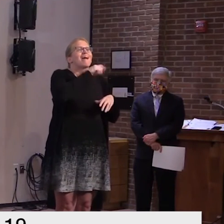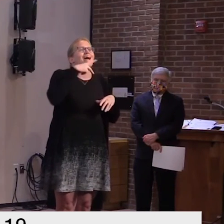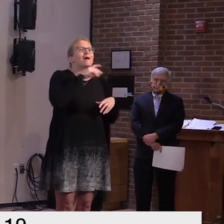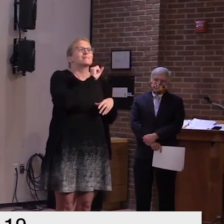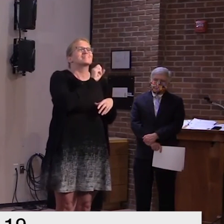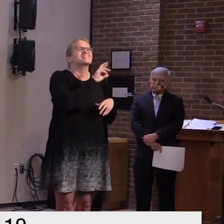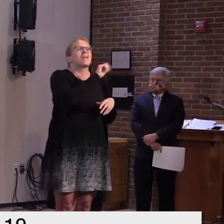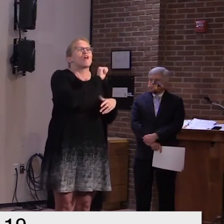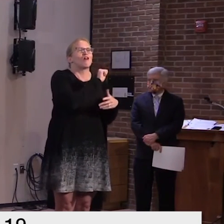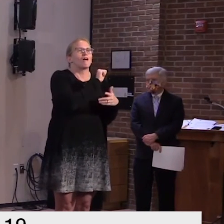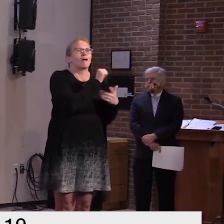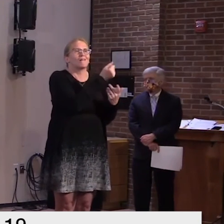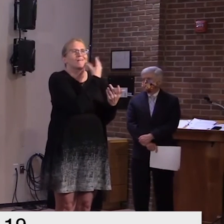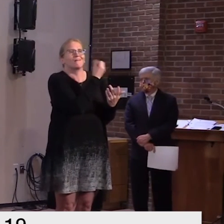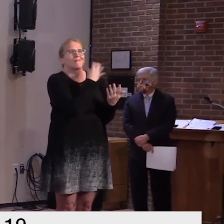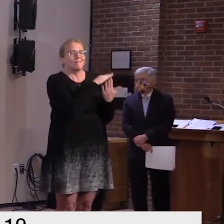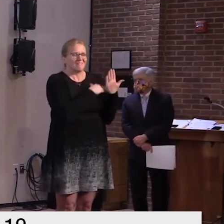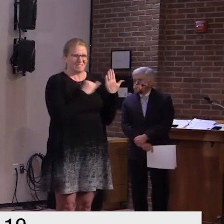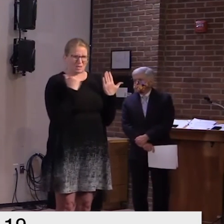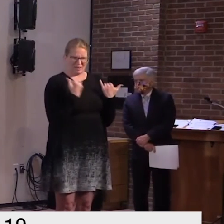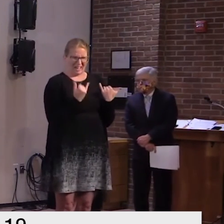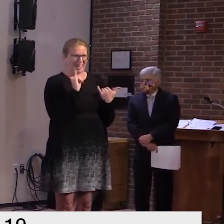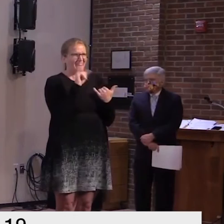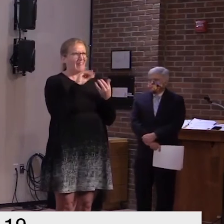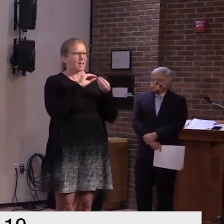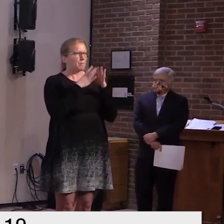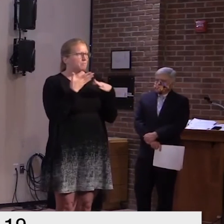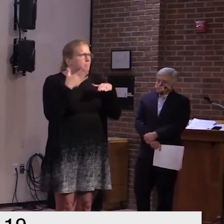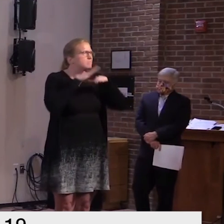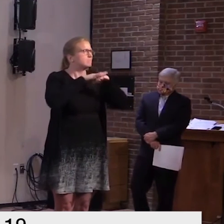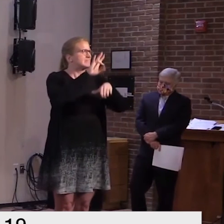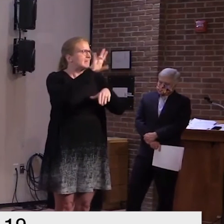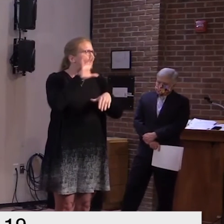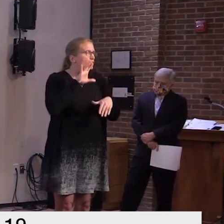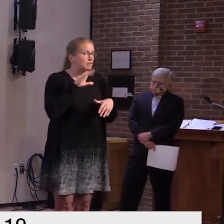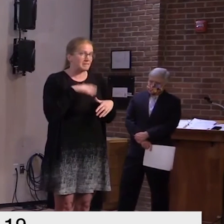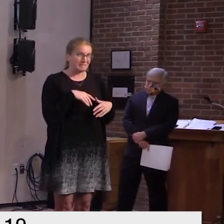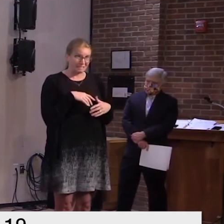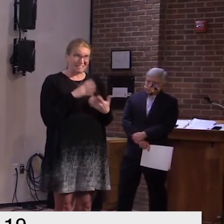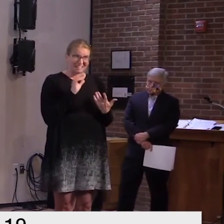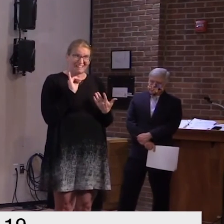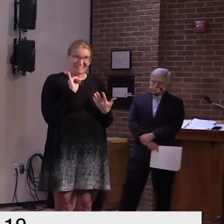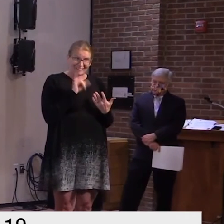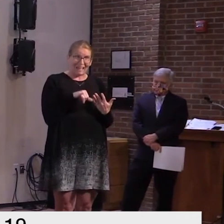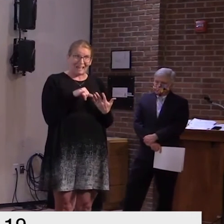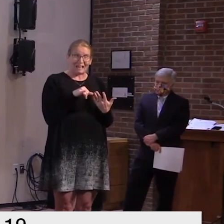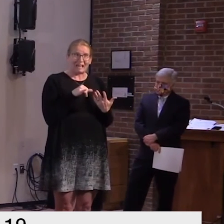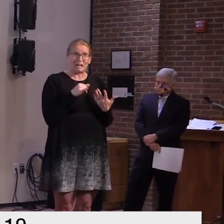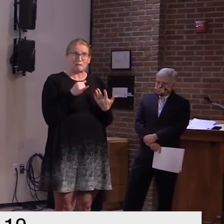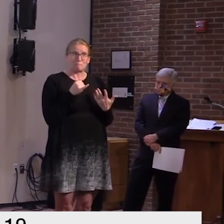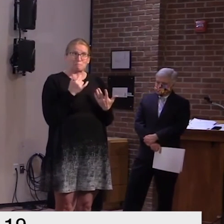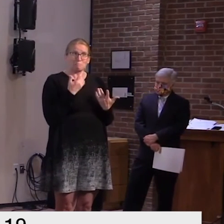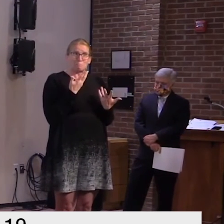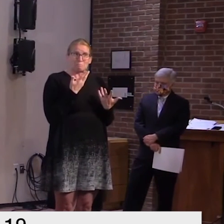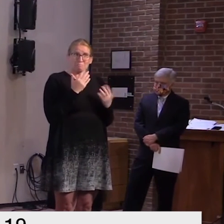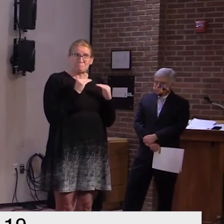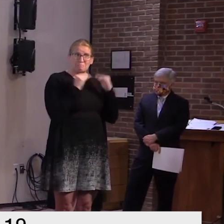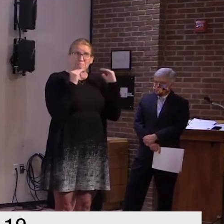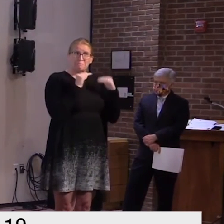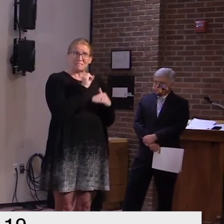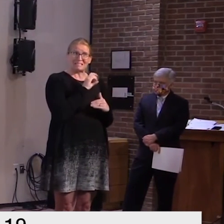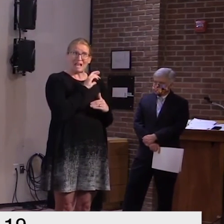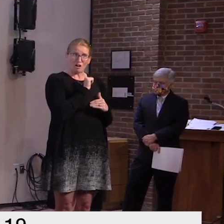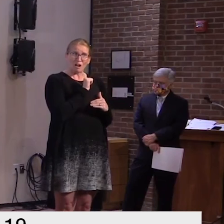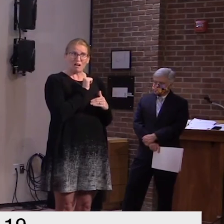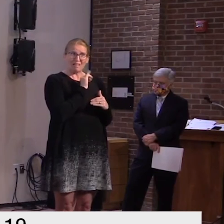700 people being monitored presumably most of which are the people on their alert is that about what the state